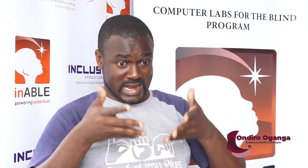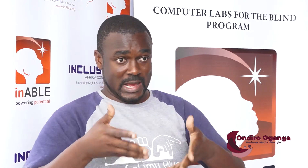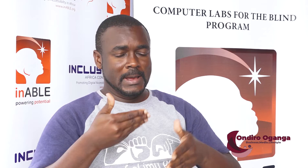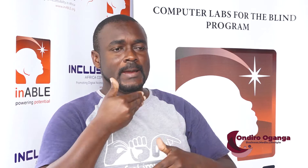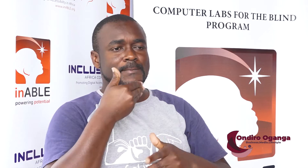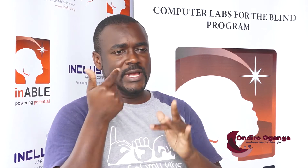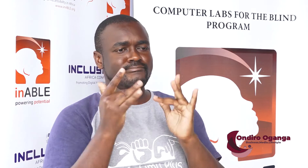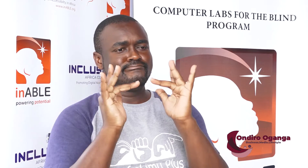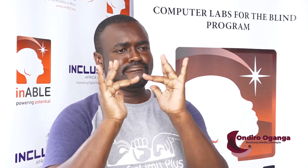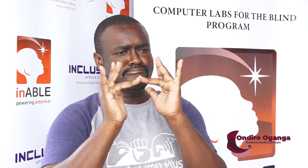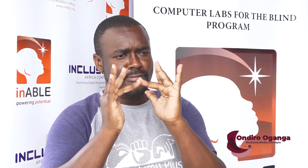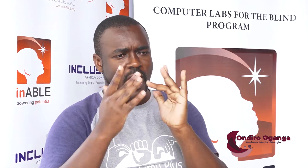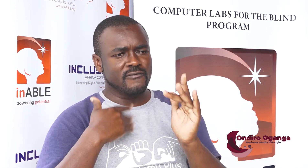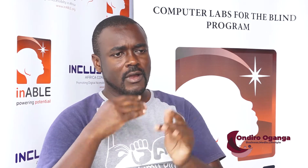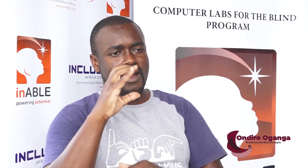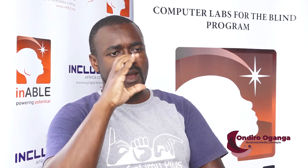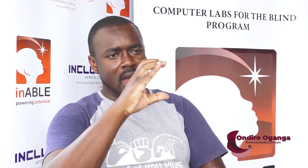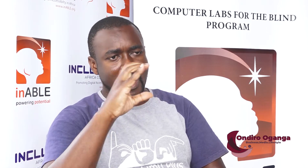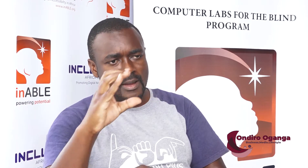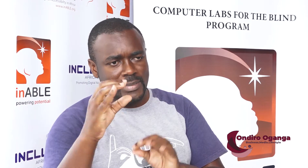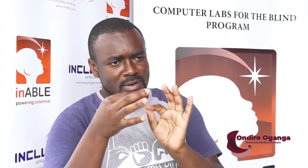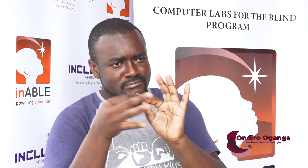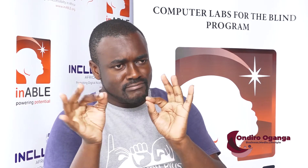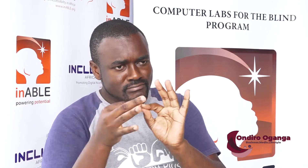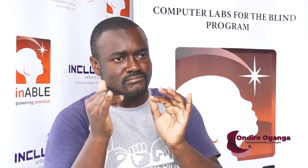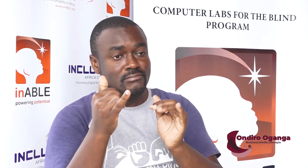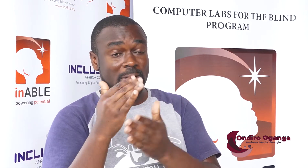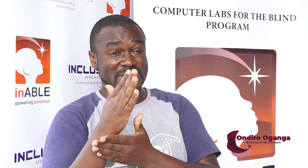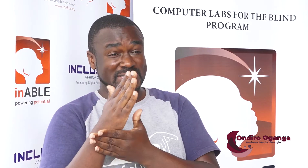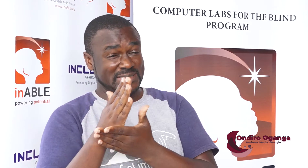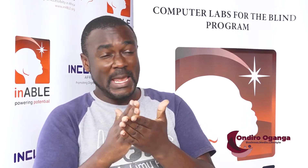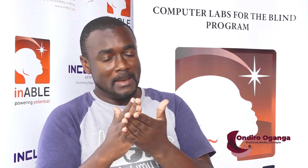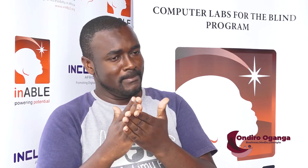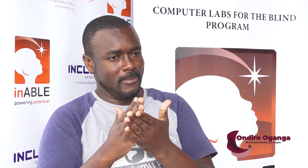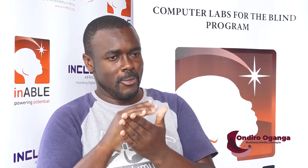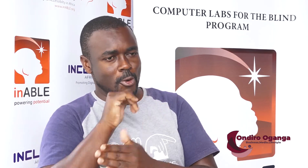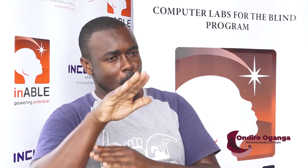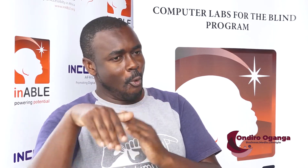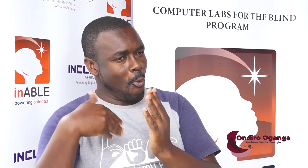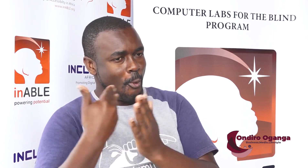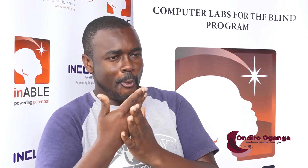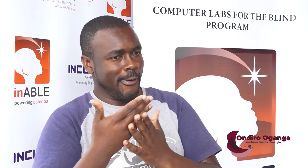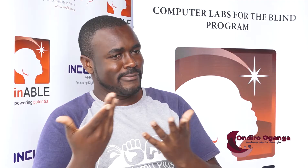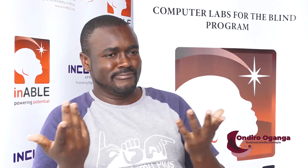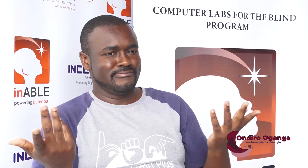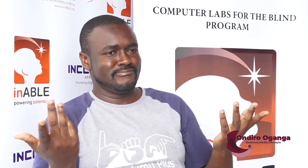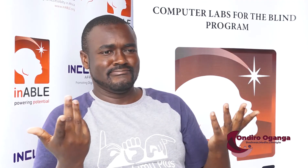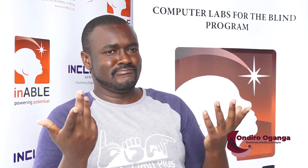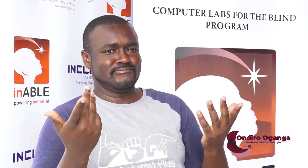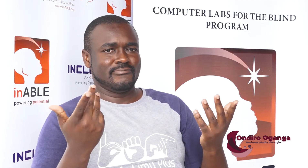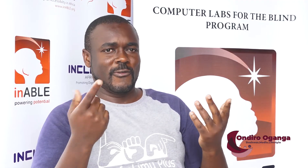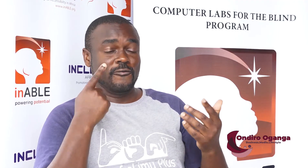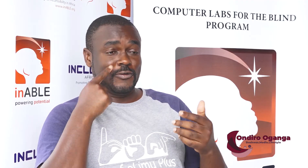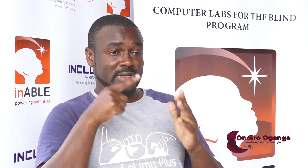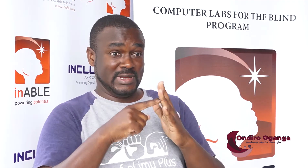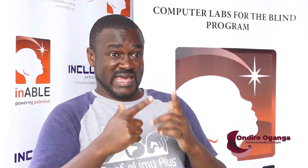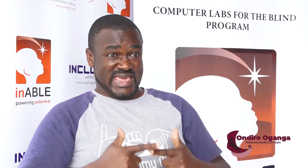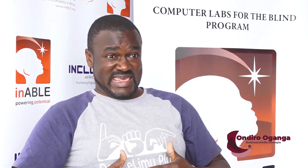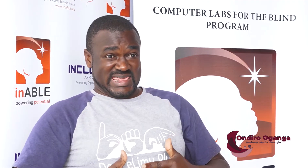after that, you become a little bit left behind. If we had like, we have those settings that provide for